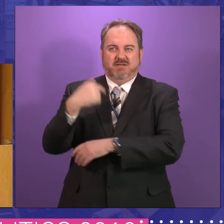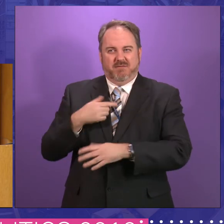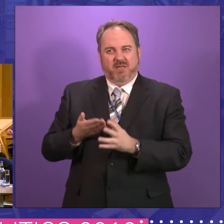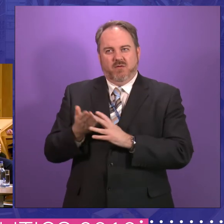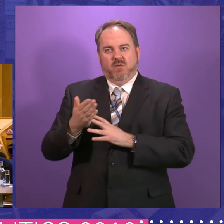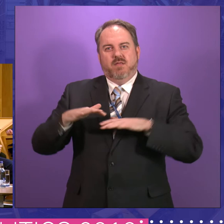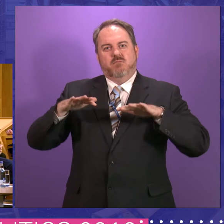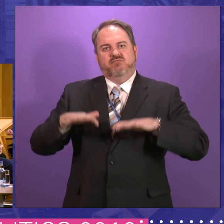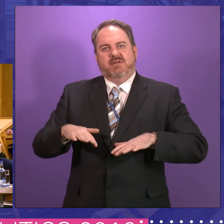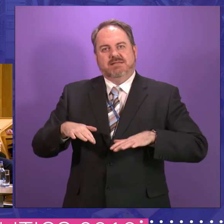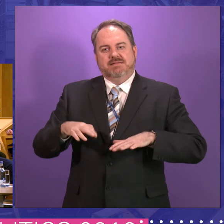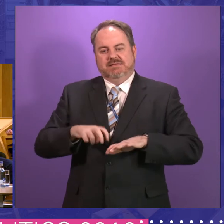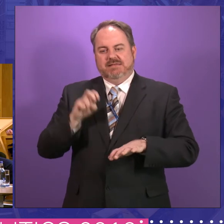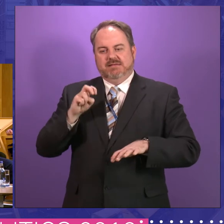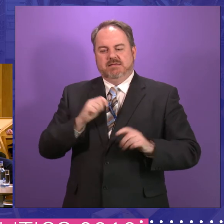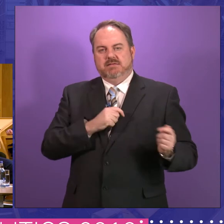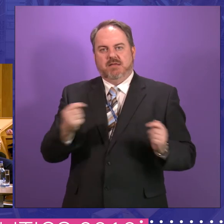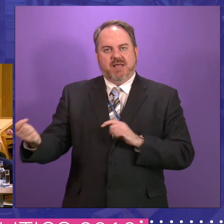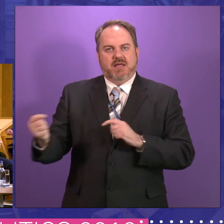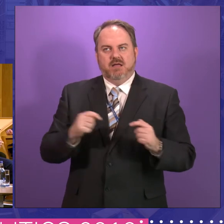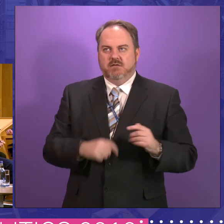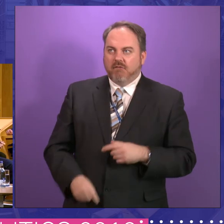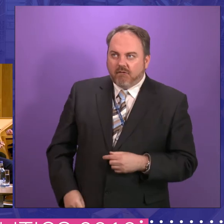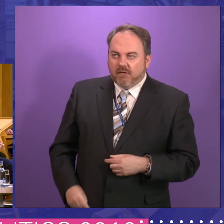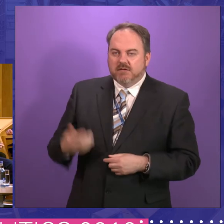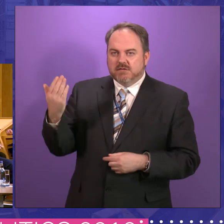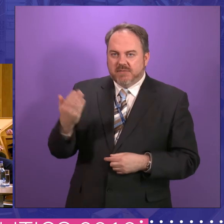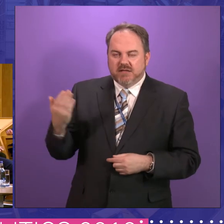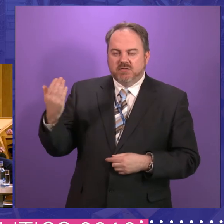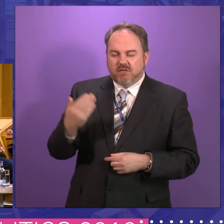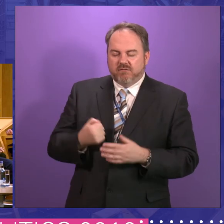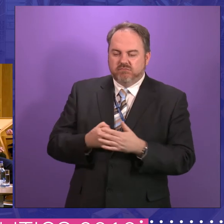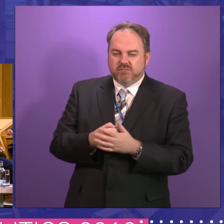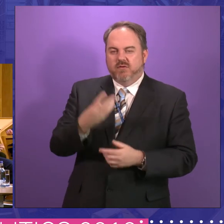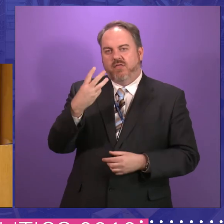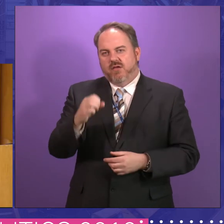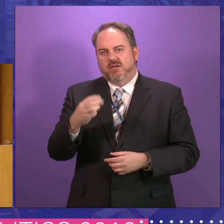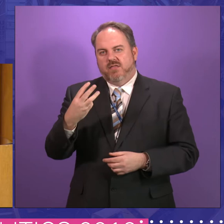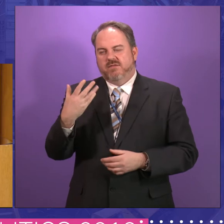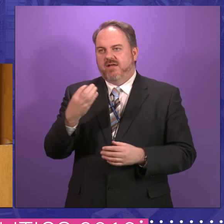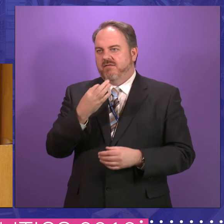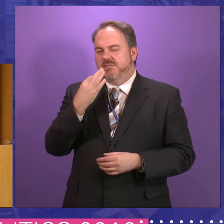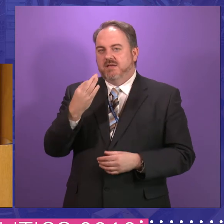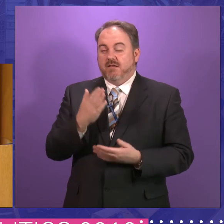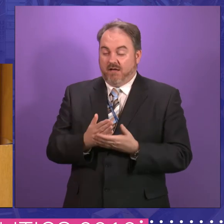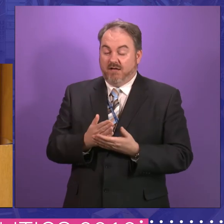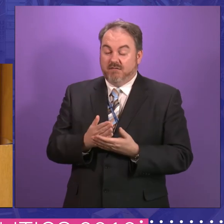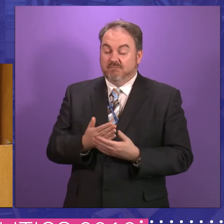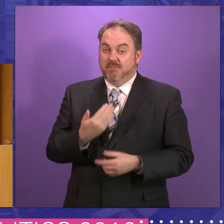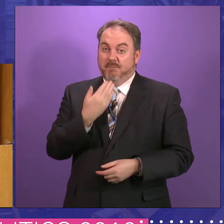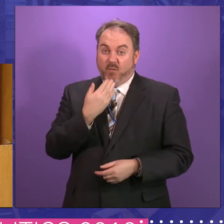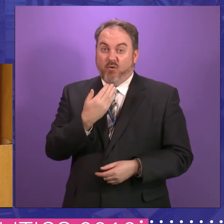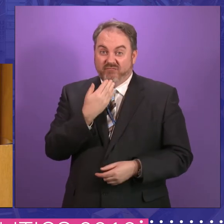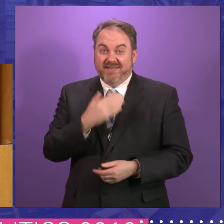Brexit debates, quite frankly, speeches of 30, 35 minutes, not only are boring, um,